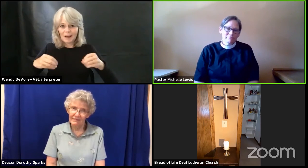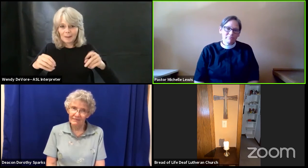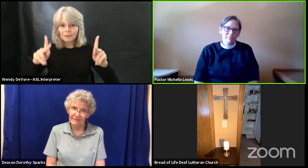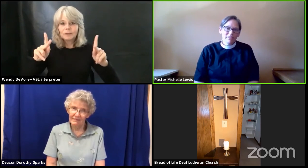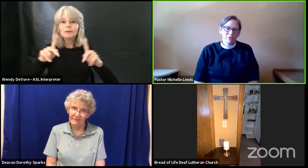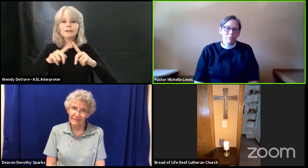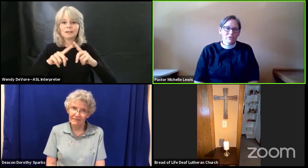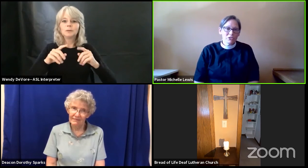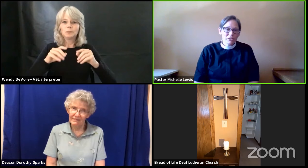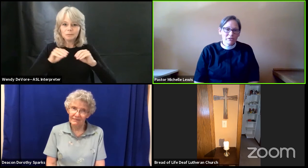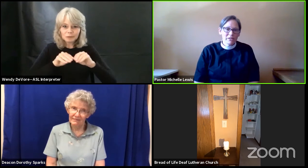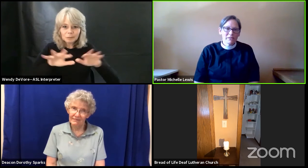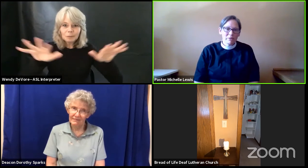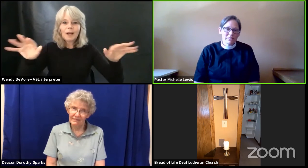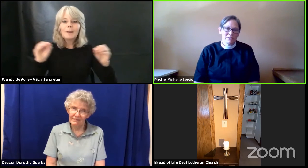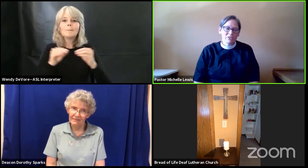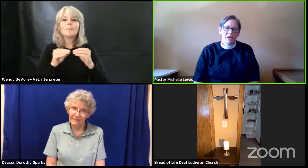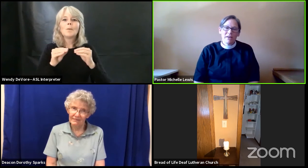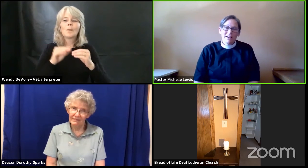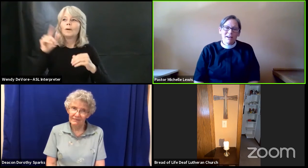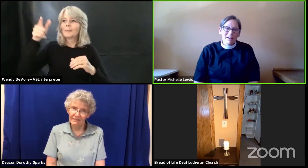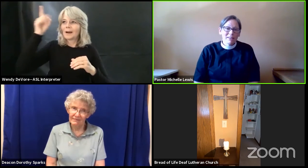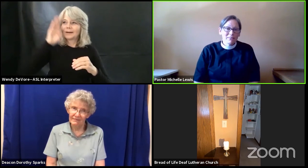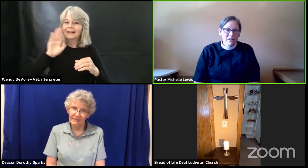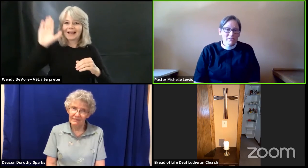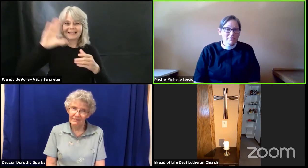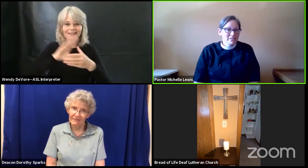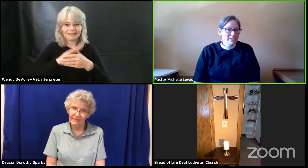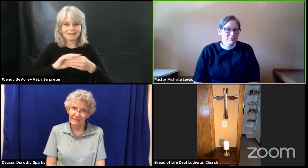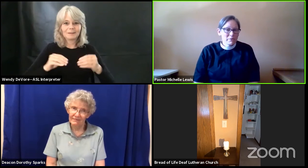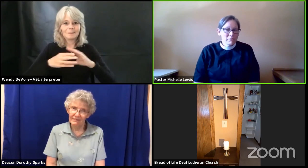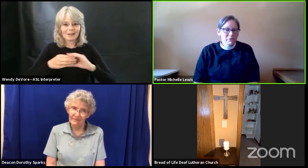we are sharing the word message god loves deaf people